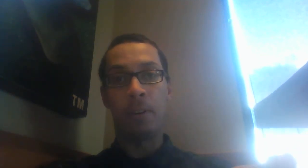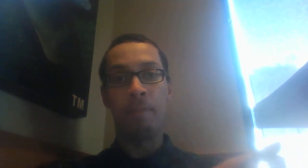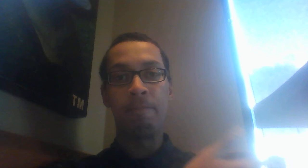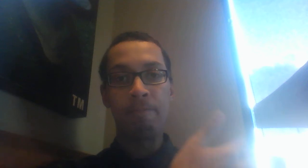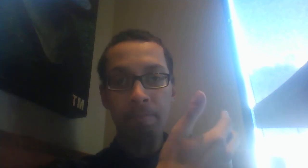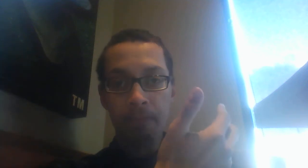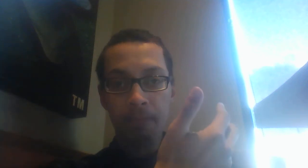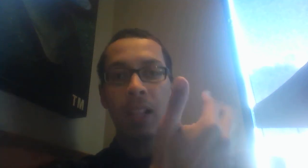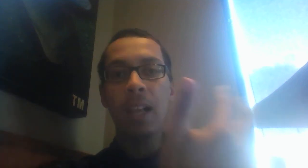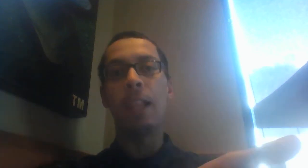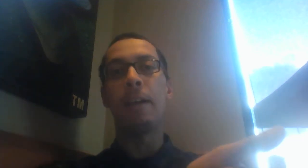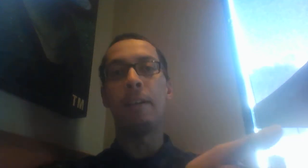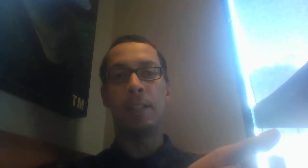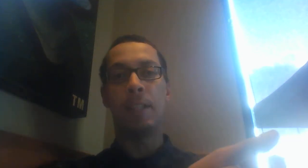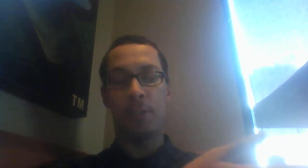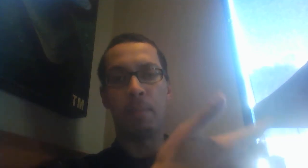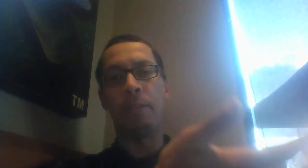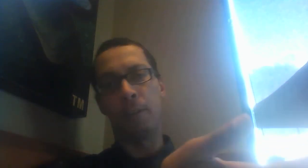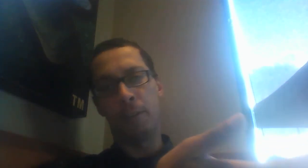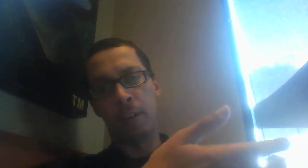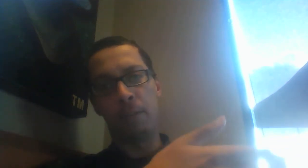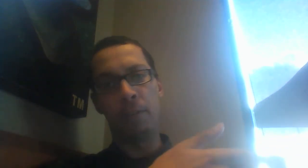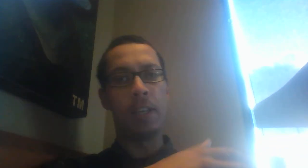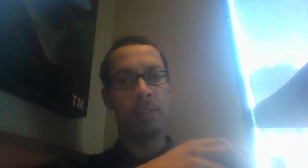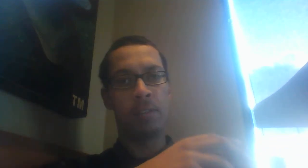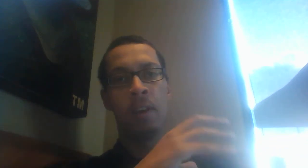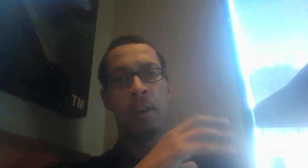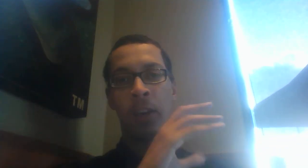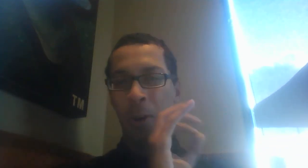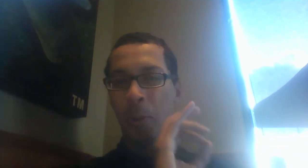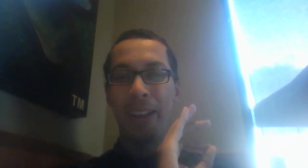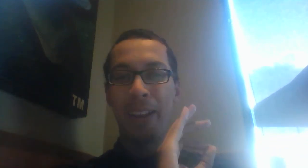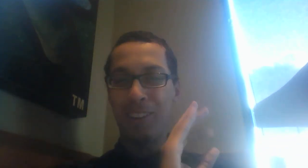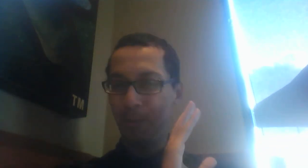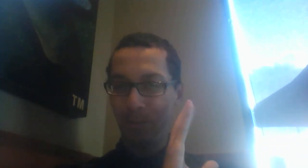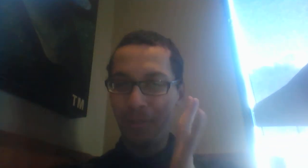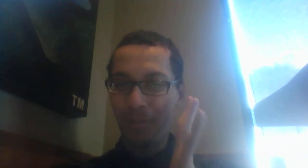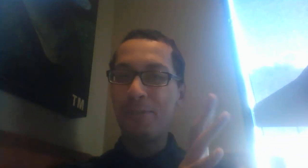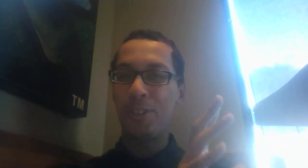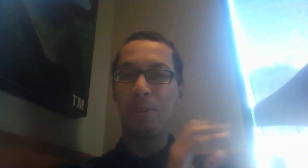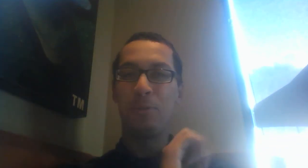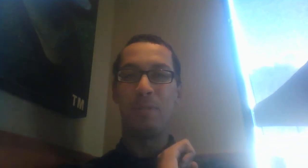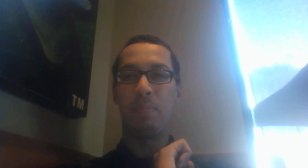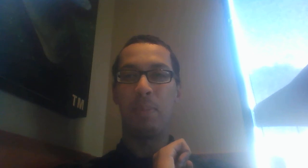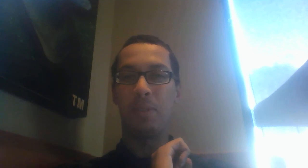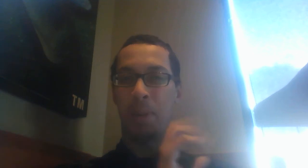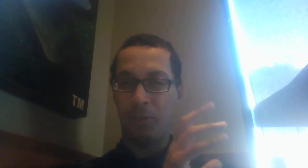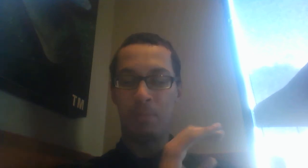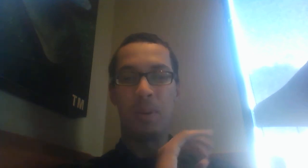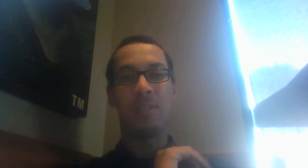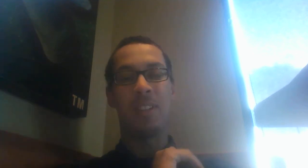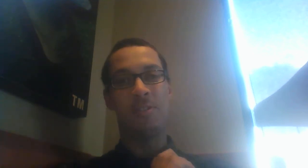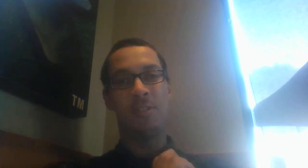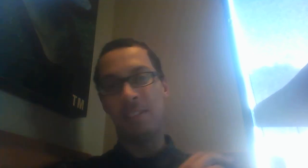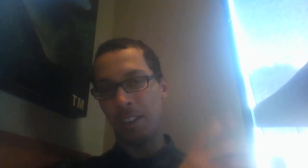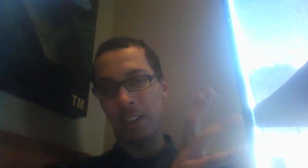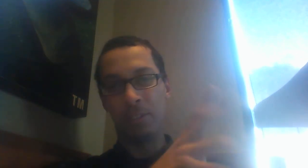legacy that she's made for herself with these quaint little children's books, picture books that she sells